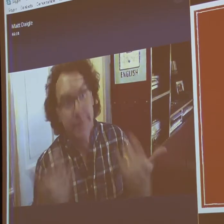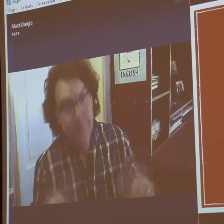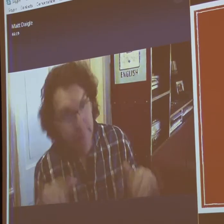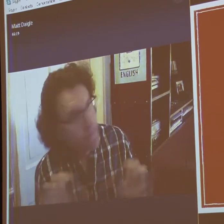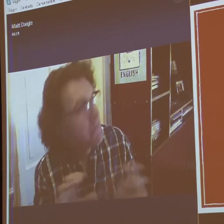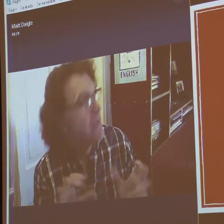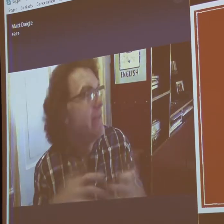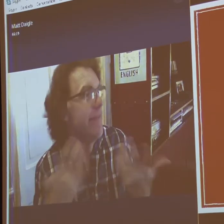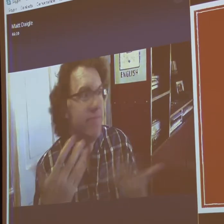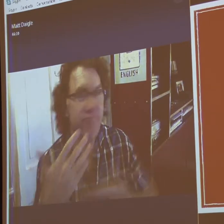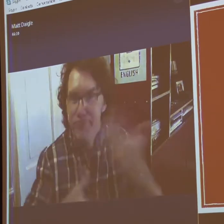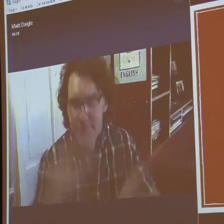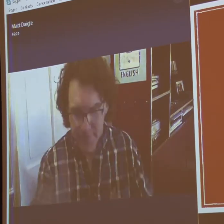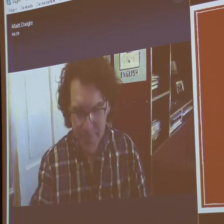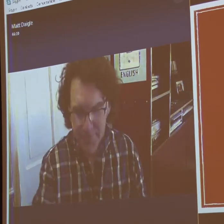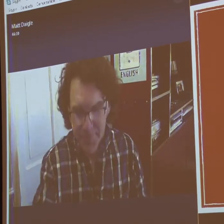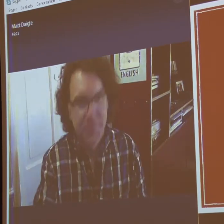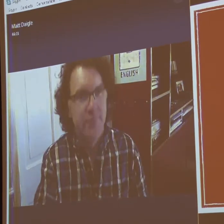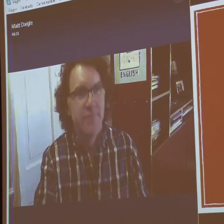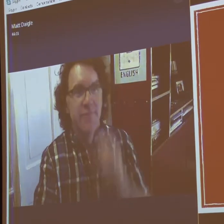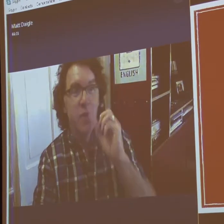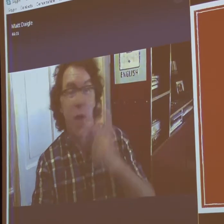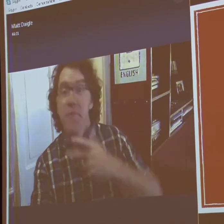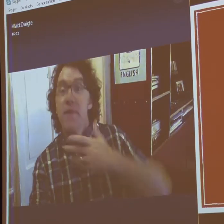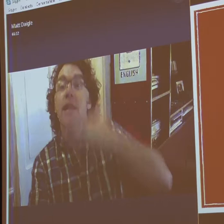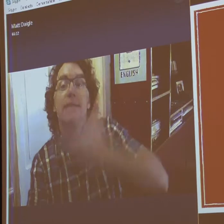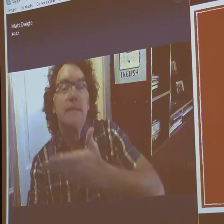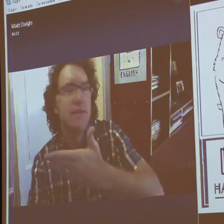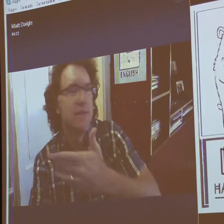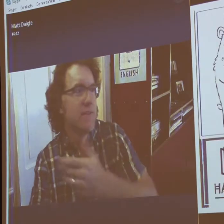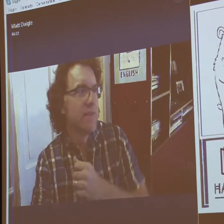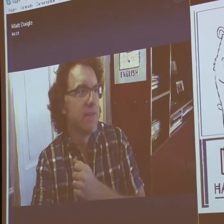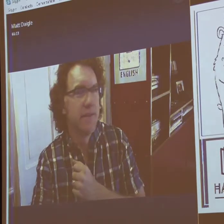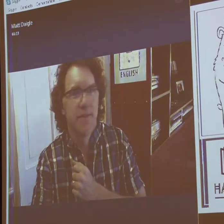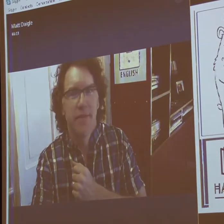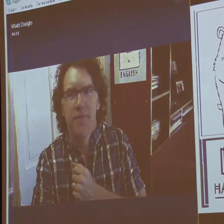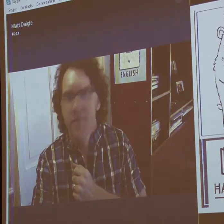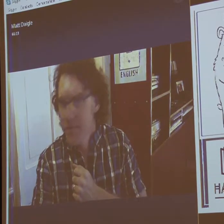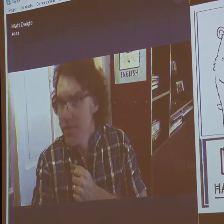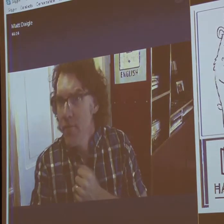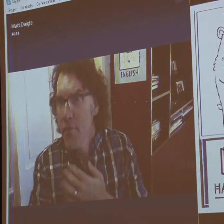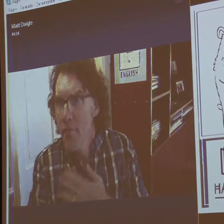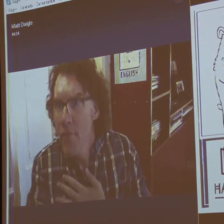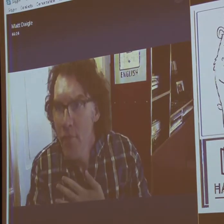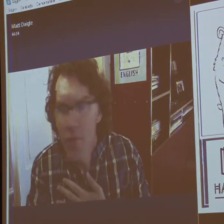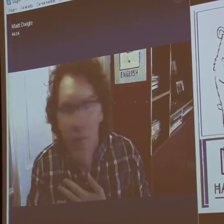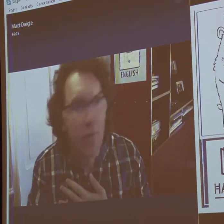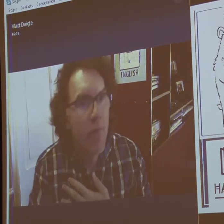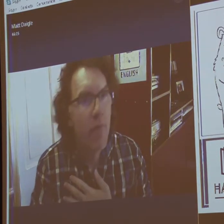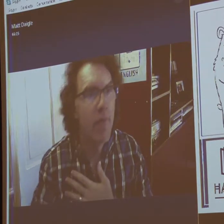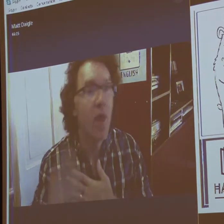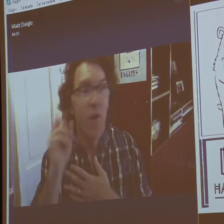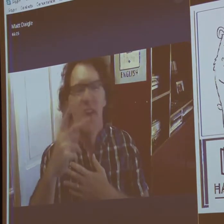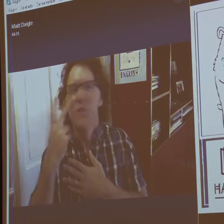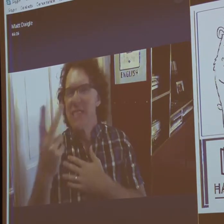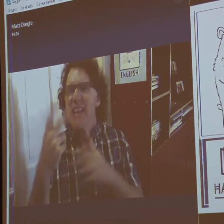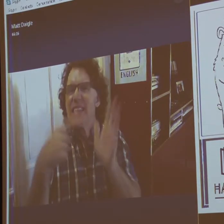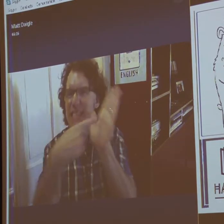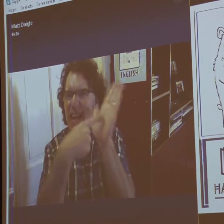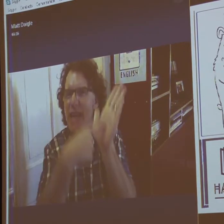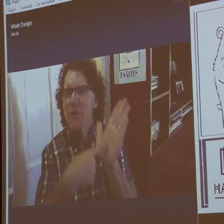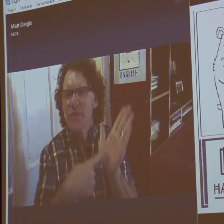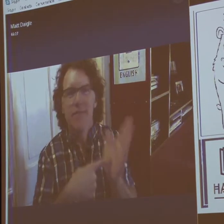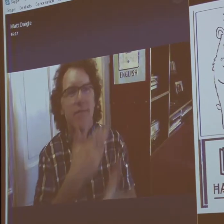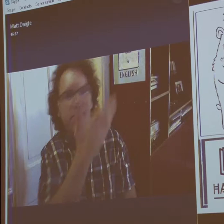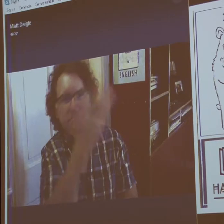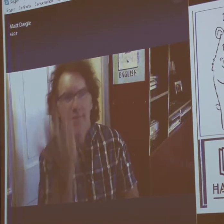And I'm still doing it. I'm still doing graphic design. I still do that. Now, so